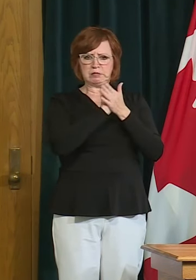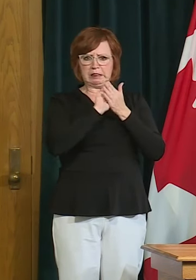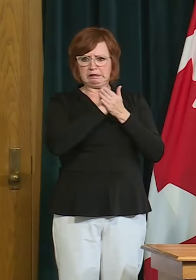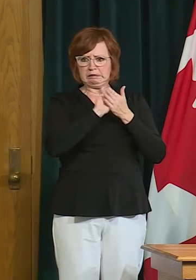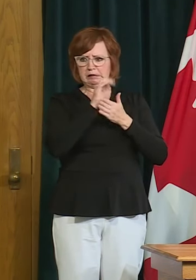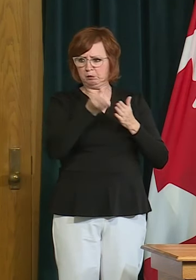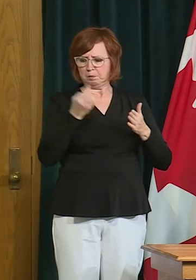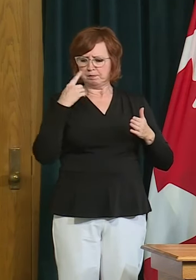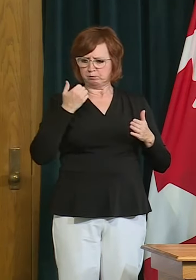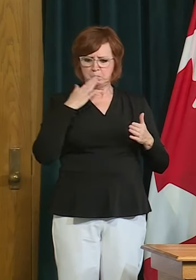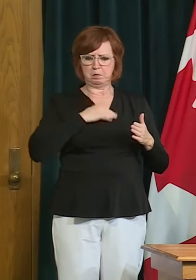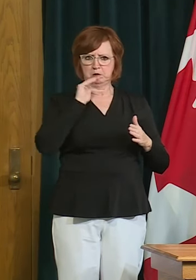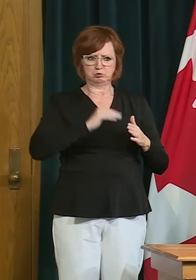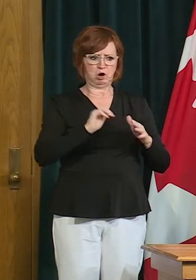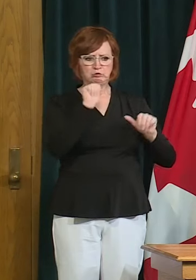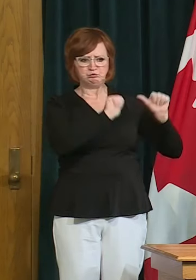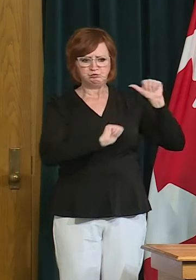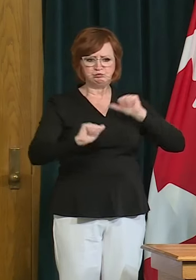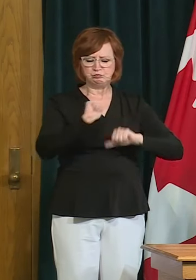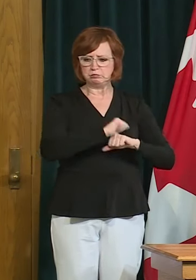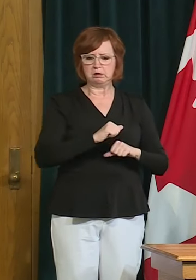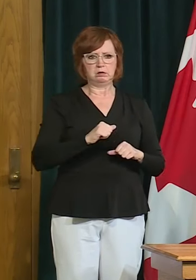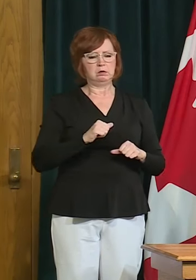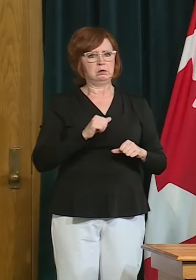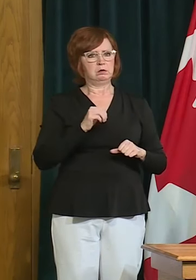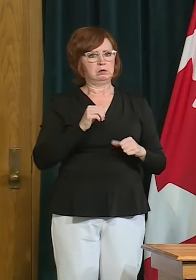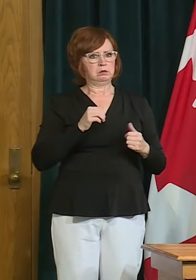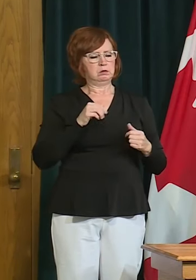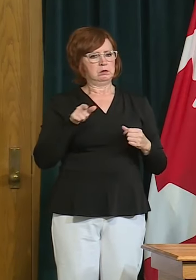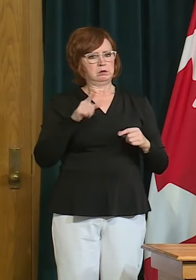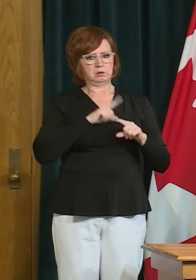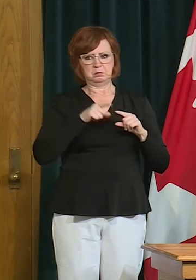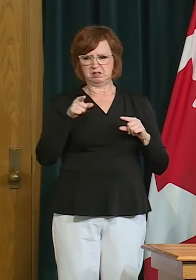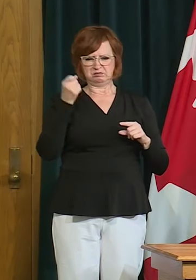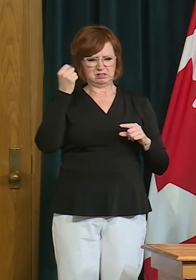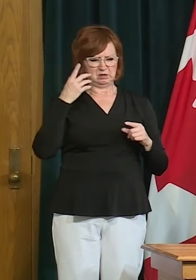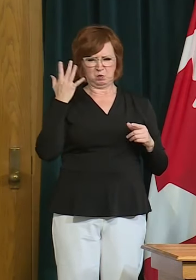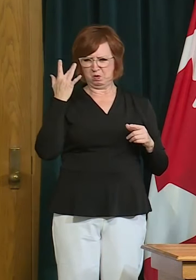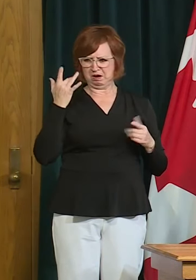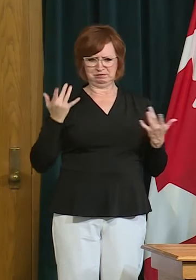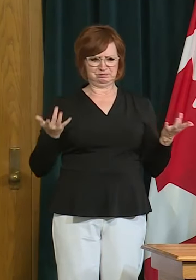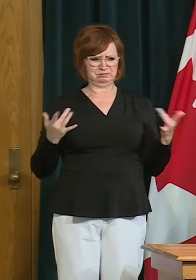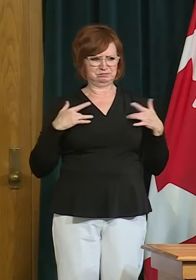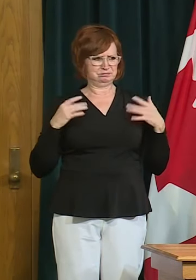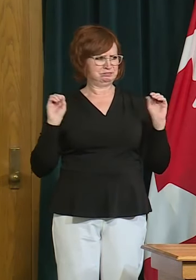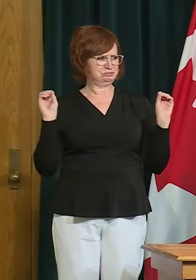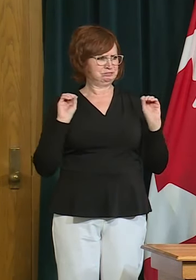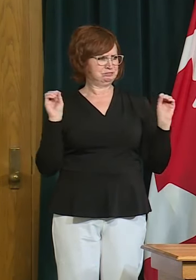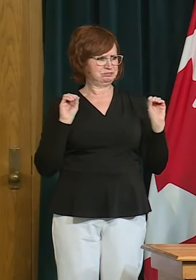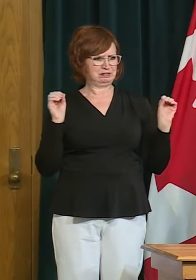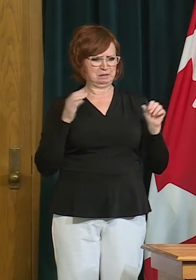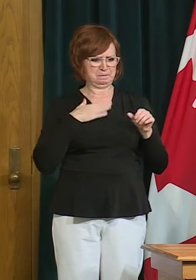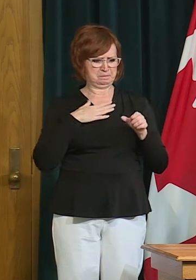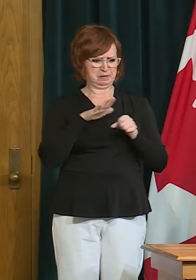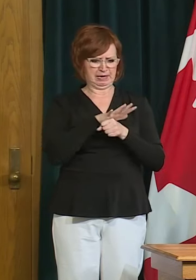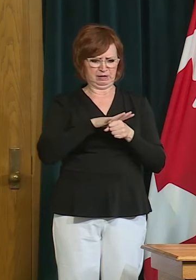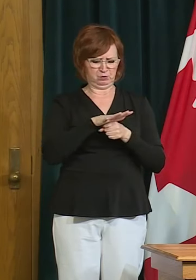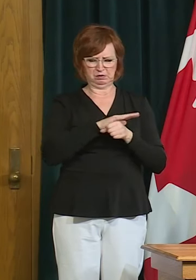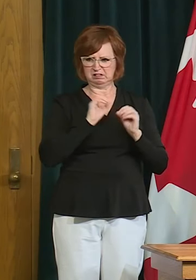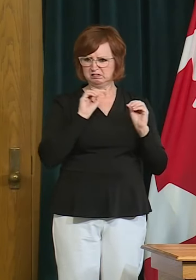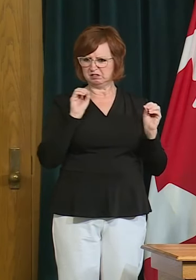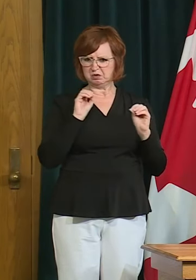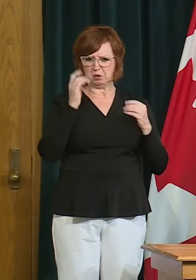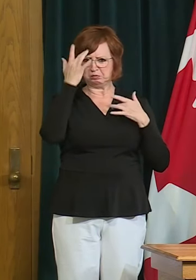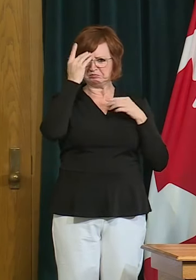cases uh two in the last three days i believe of new cases uh happening right now why they can't be entrusted to allow